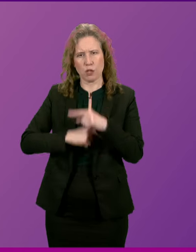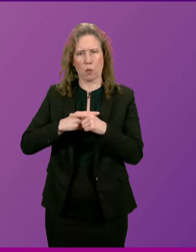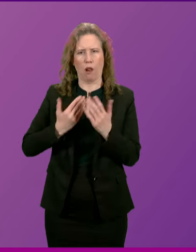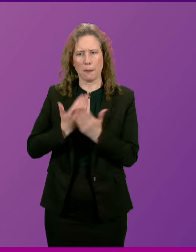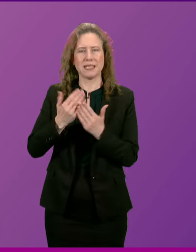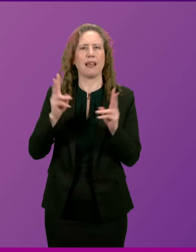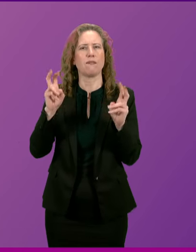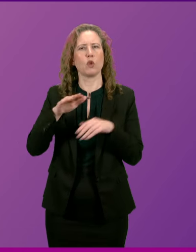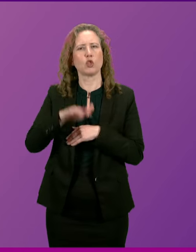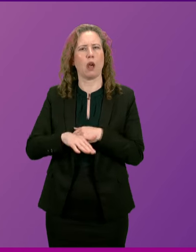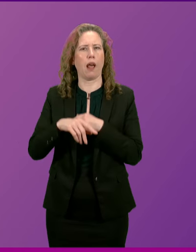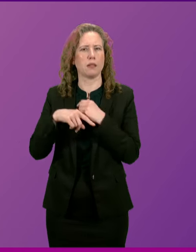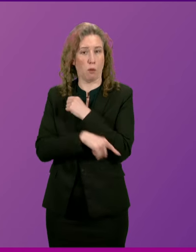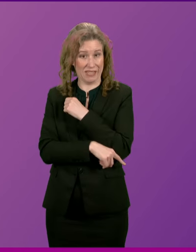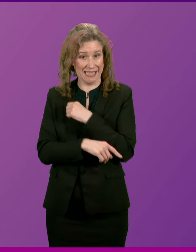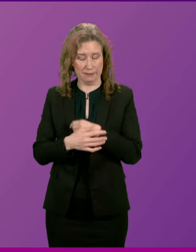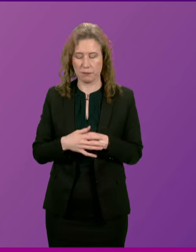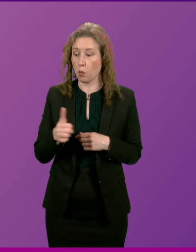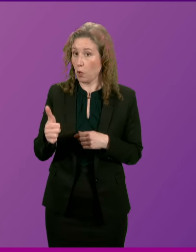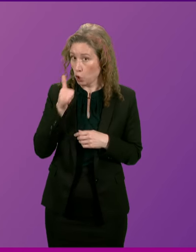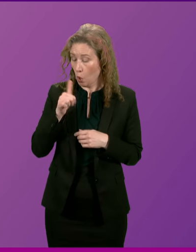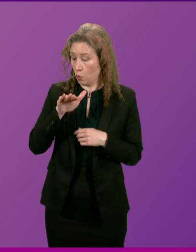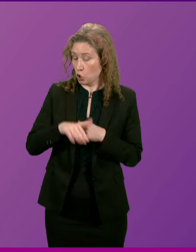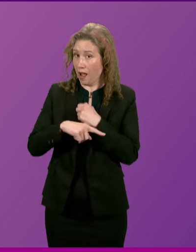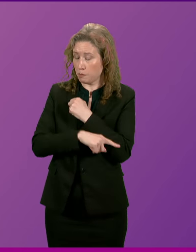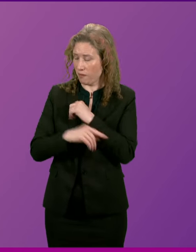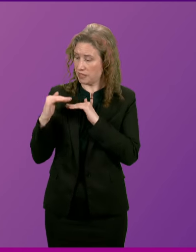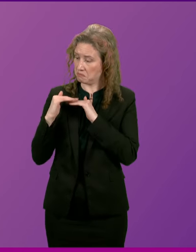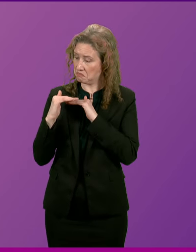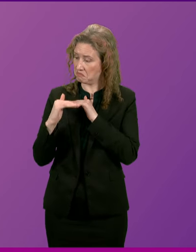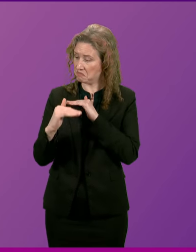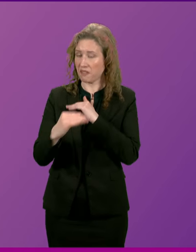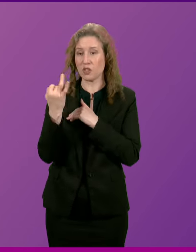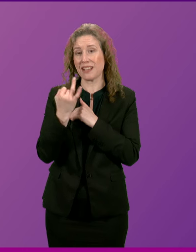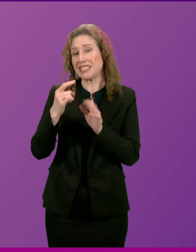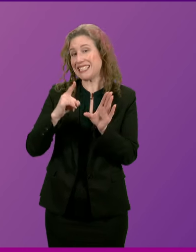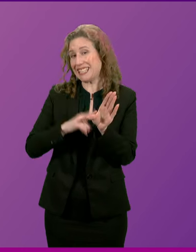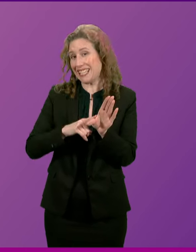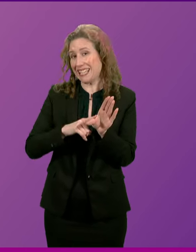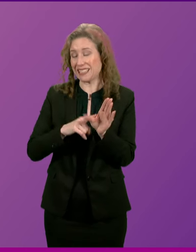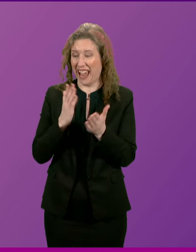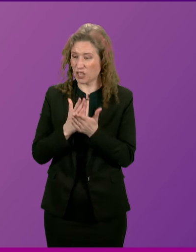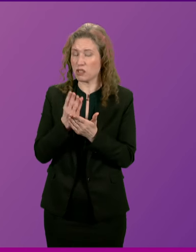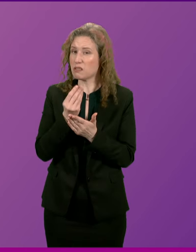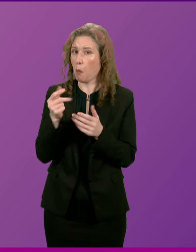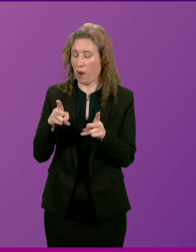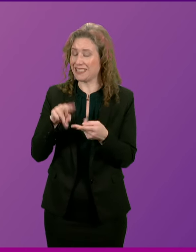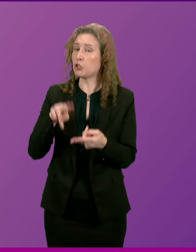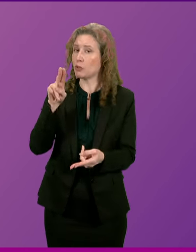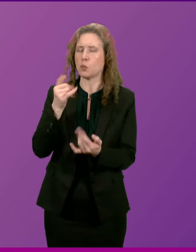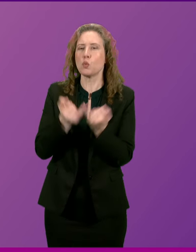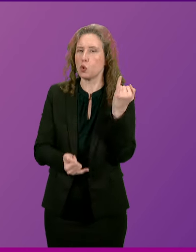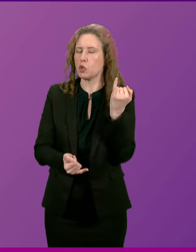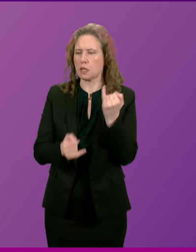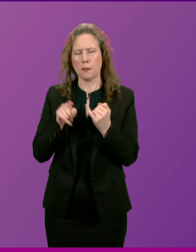to tackle child poverty. What we know is that those levels have been stagnant for 17 years in Scotland and on many measures have increased. The Cabinet Secretary said